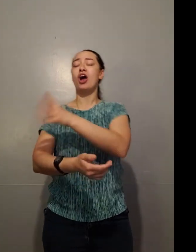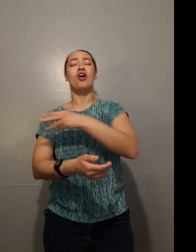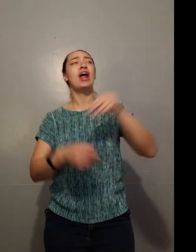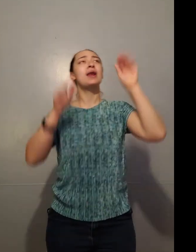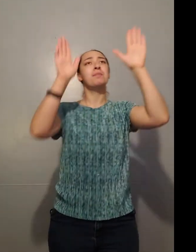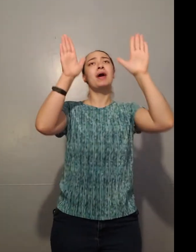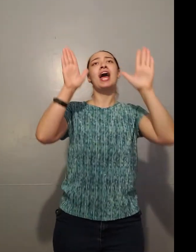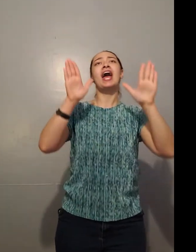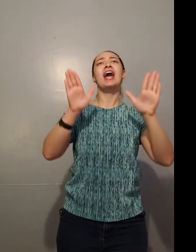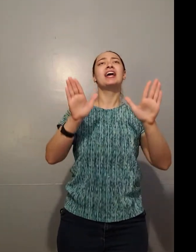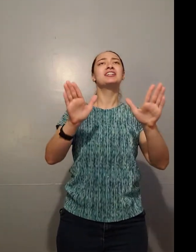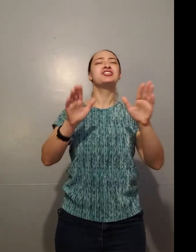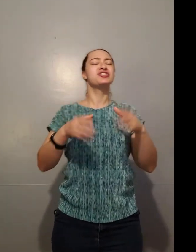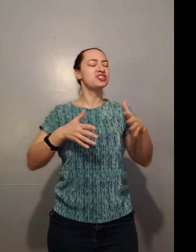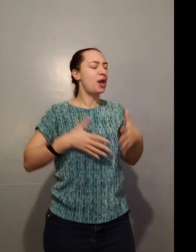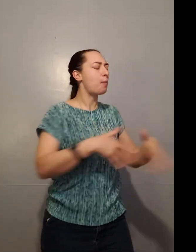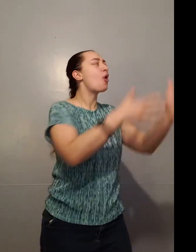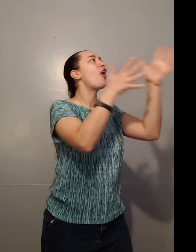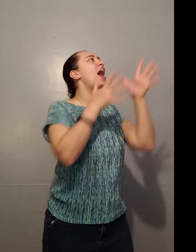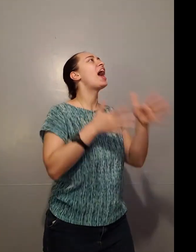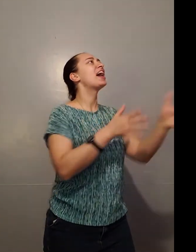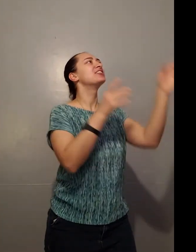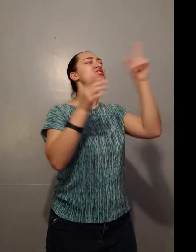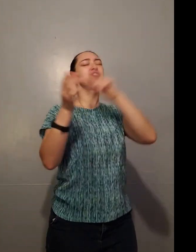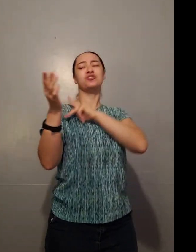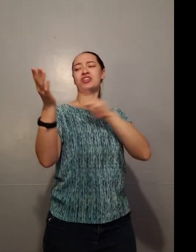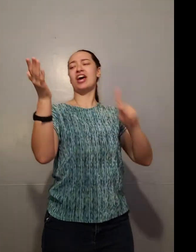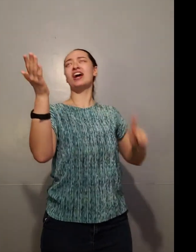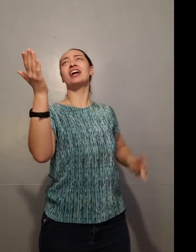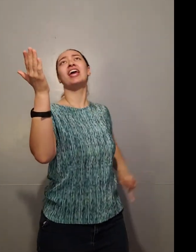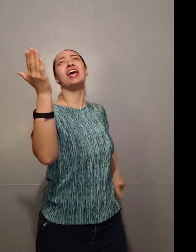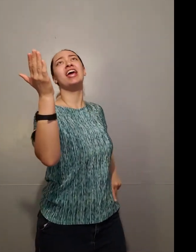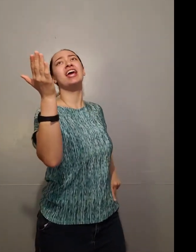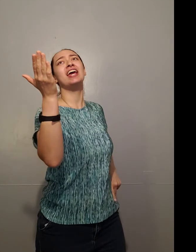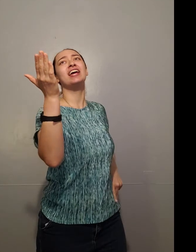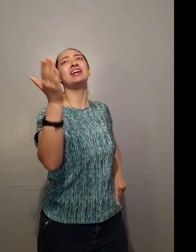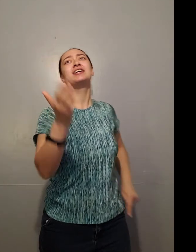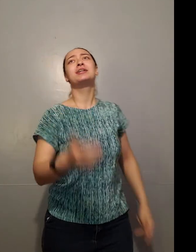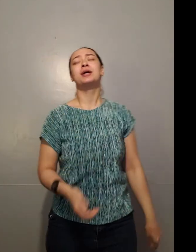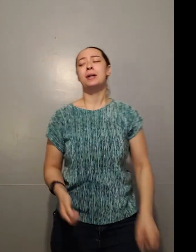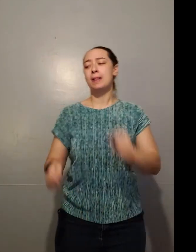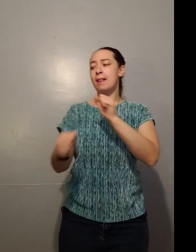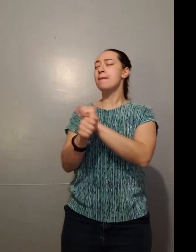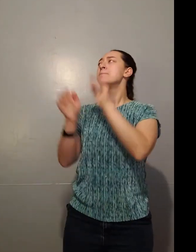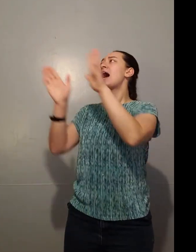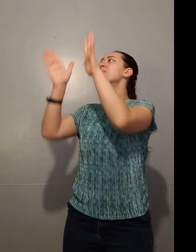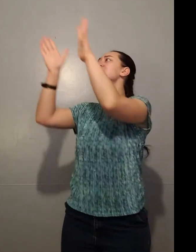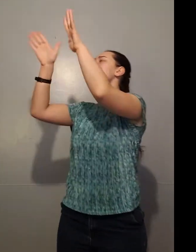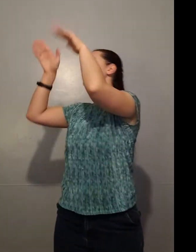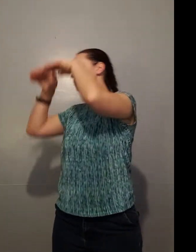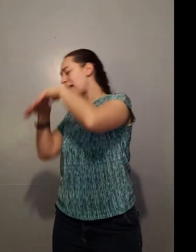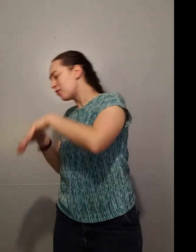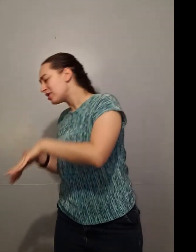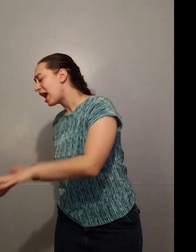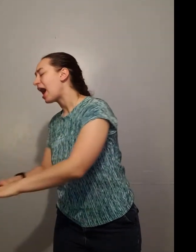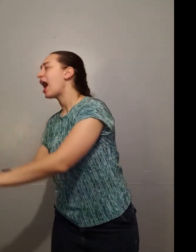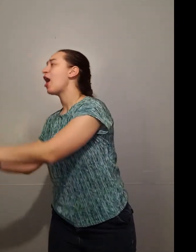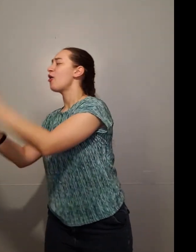and majesty, praise to let thee. The mountains bow down